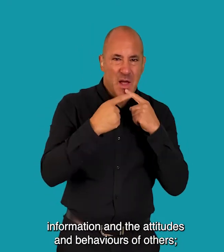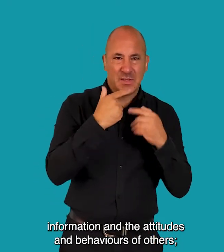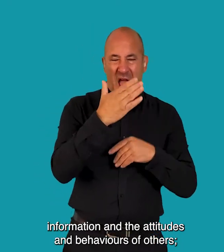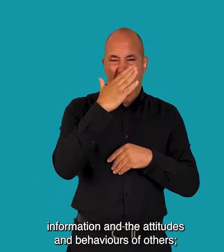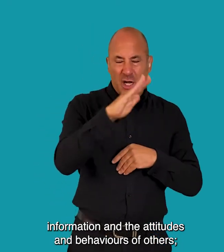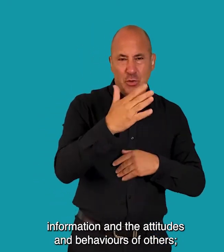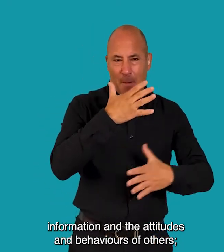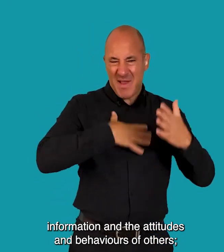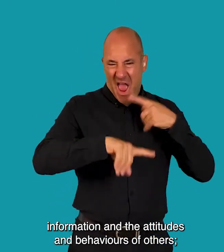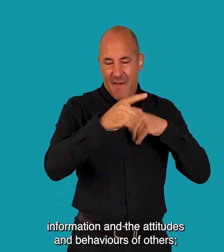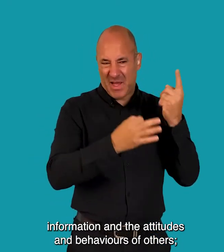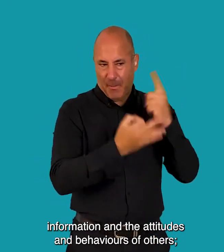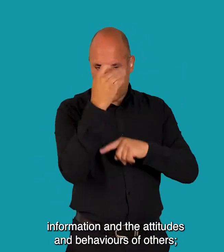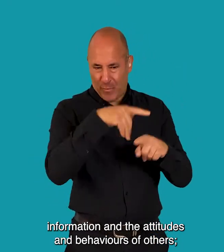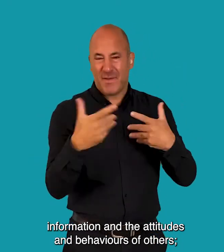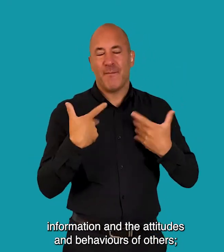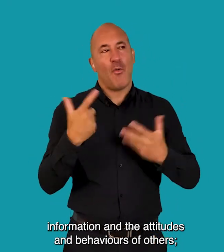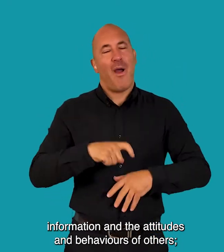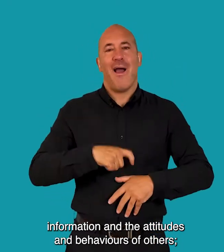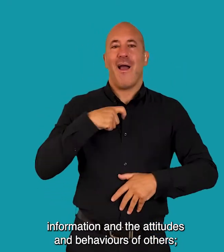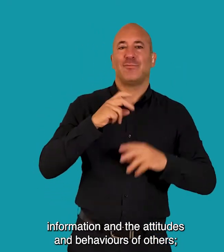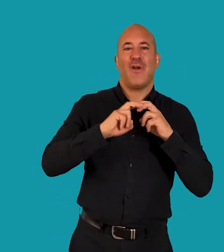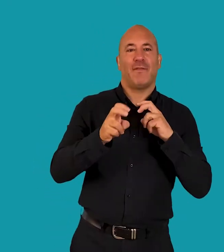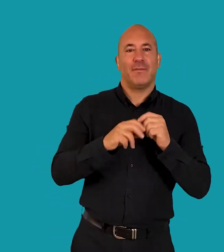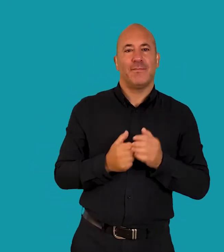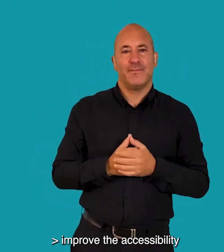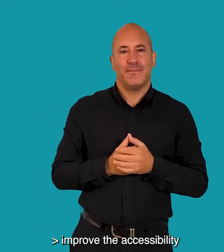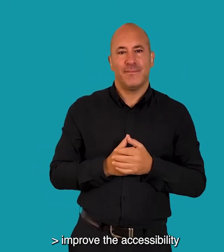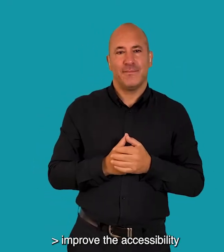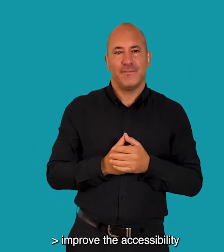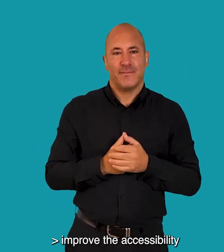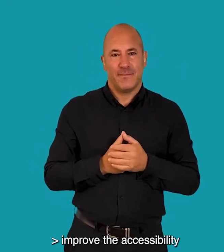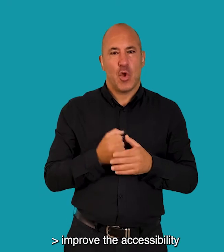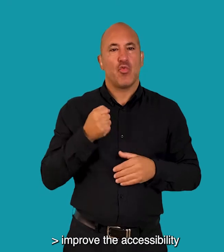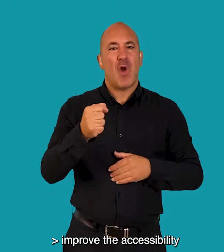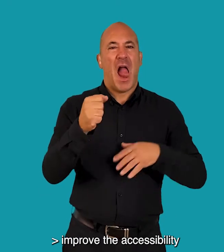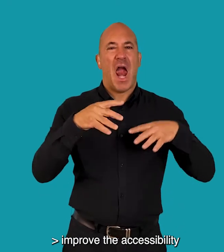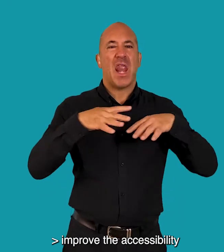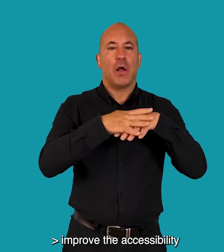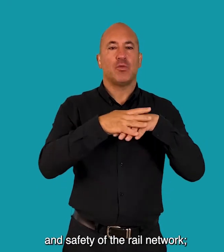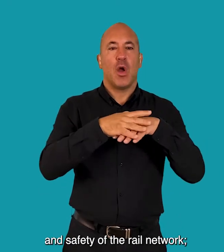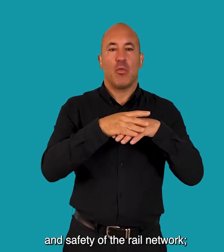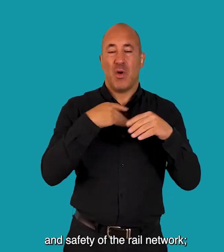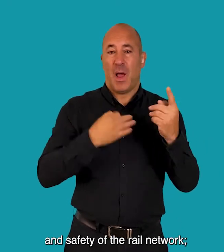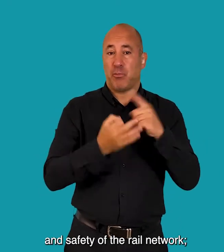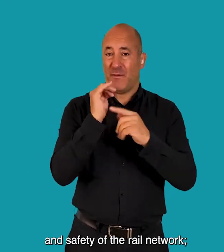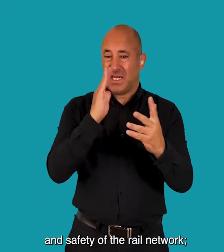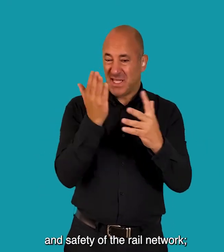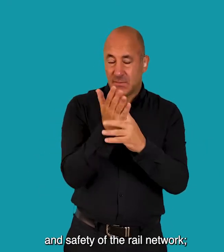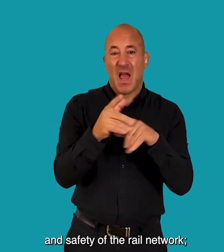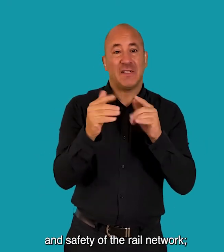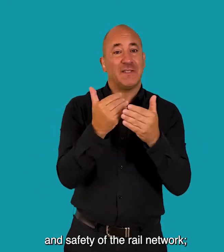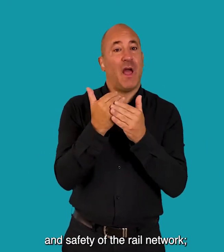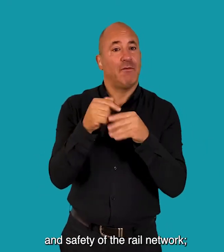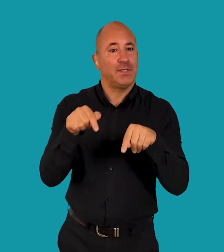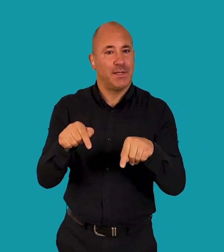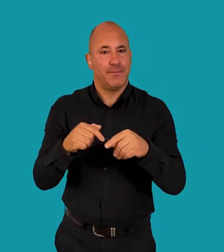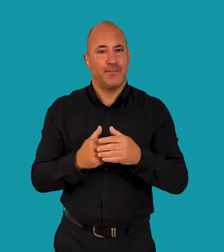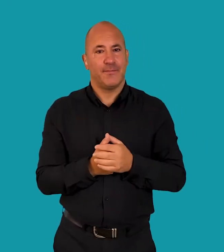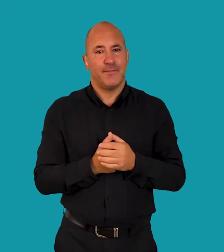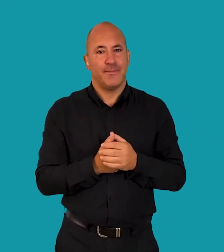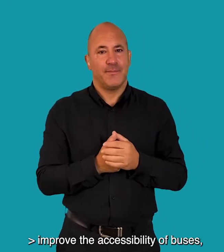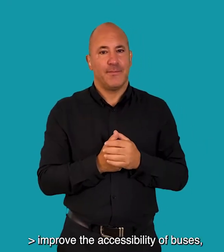and the attitudes and behaviours of others improve the accessibility and safety of the rail network